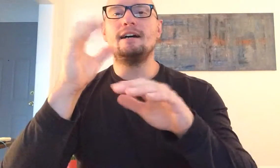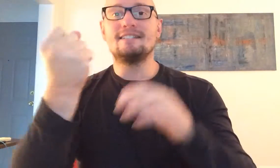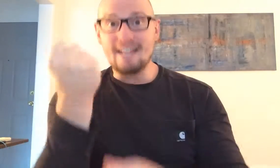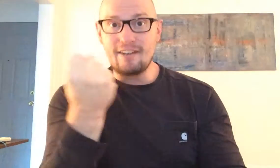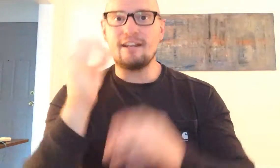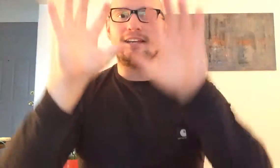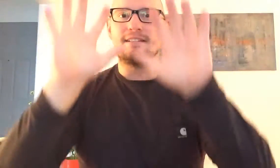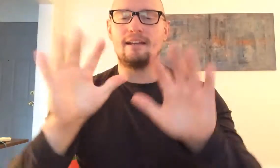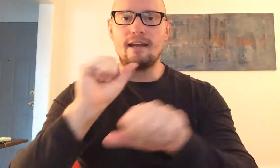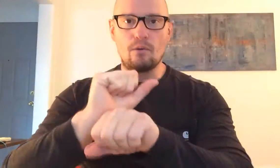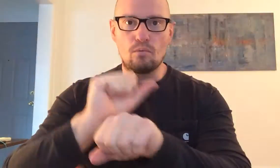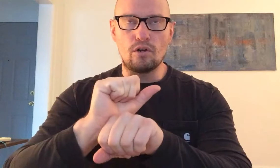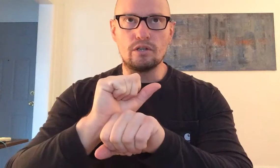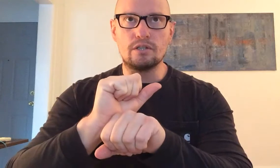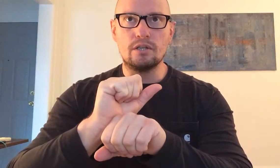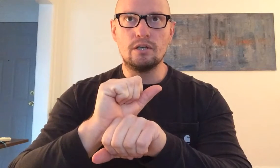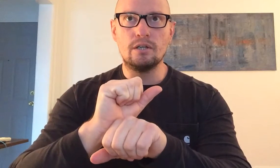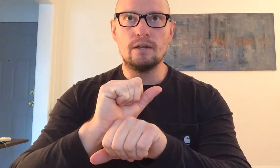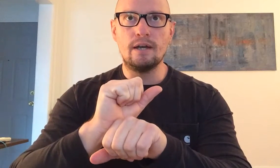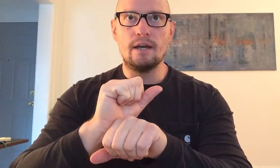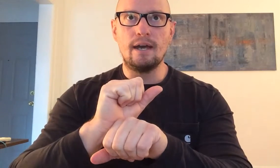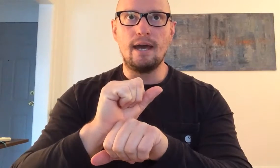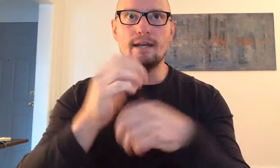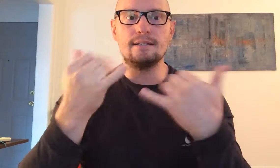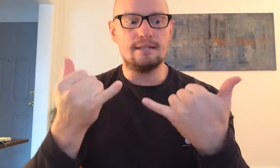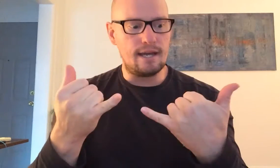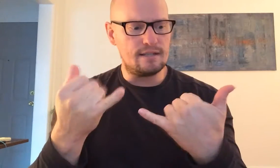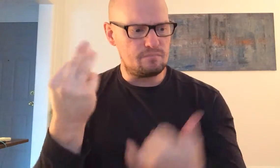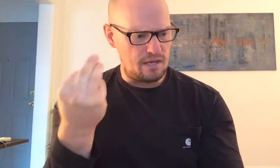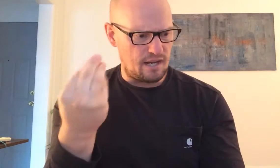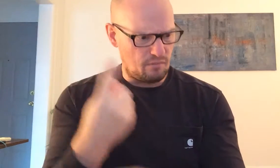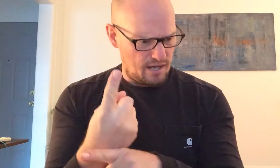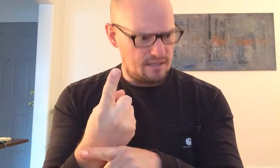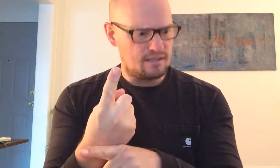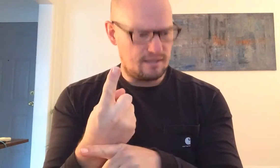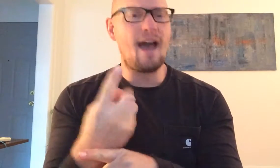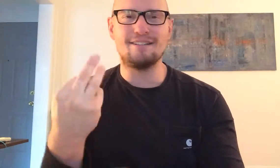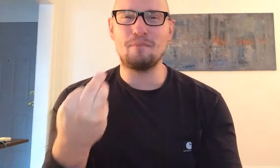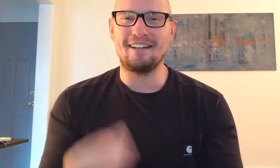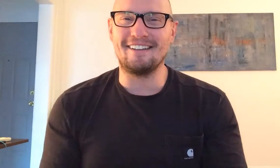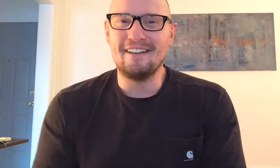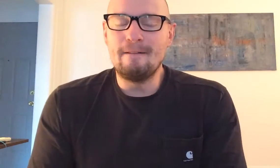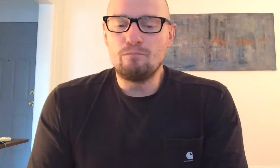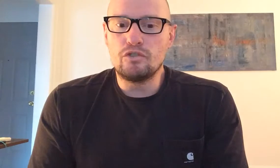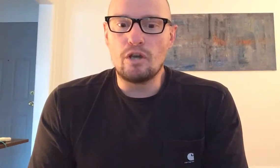Saturday and Sunday I worked and today is Monday right yeah it's Monday so